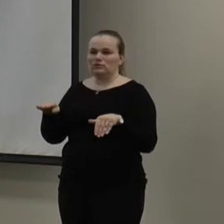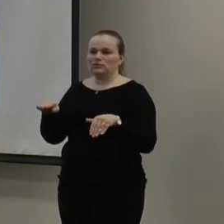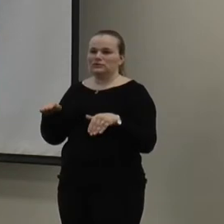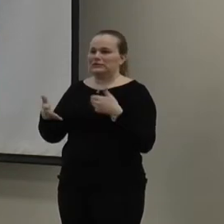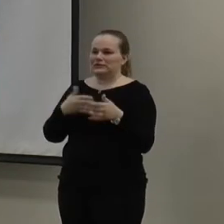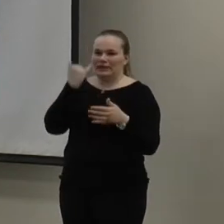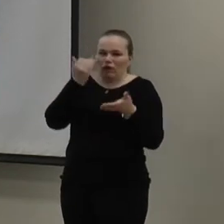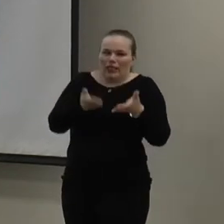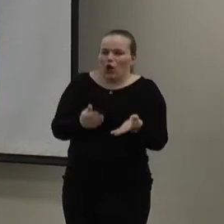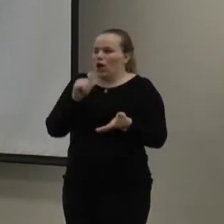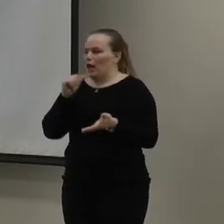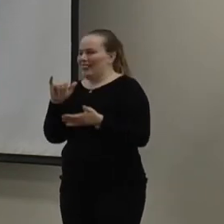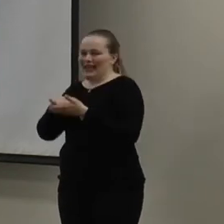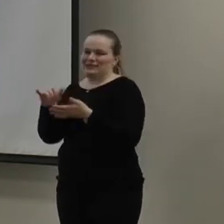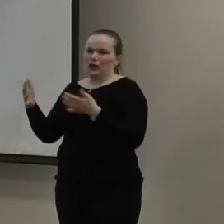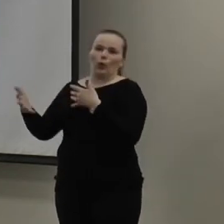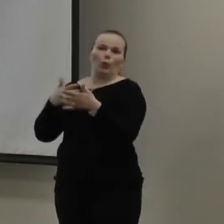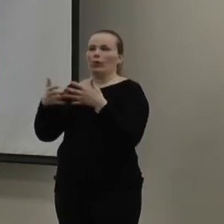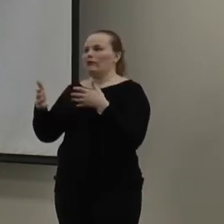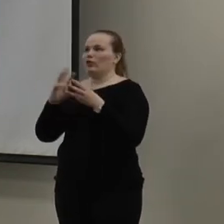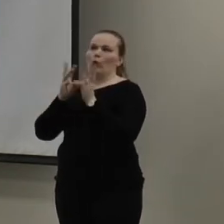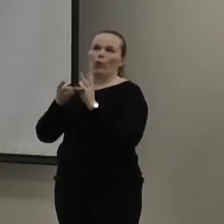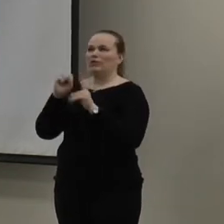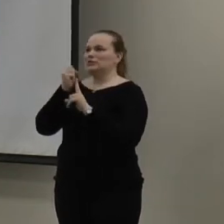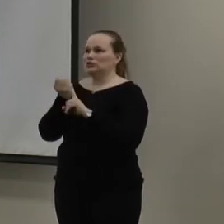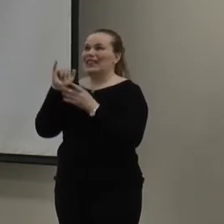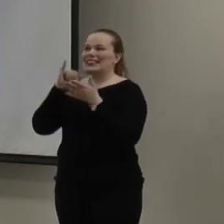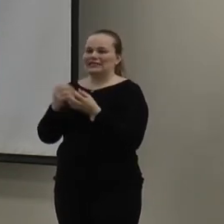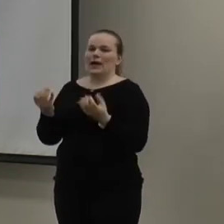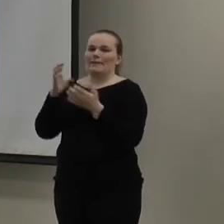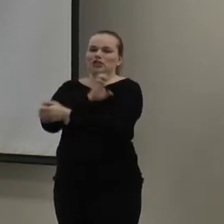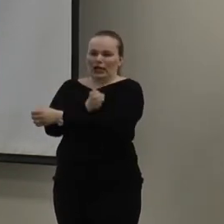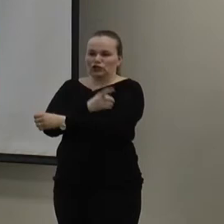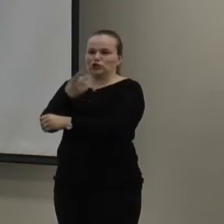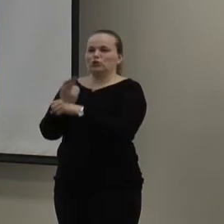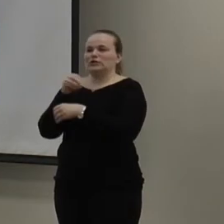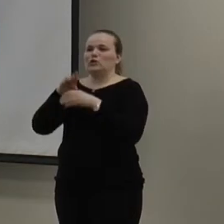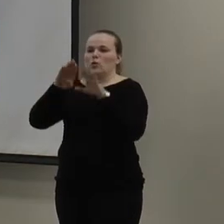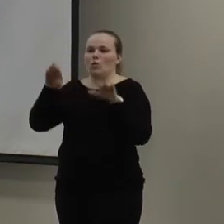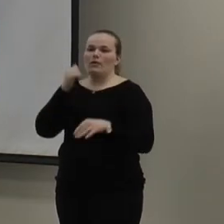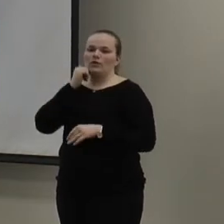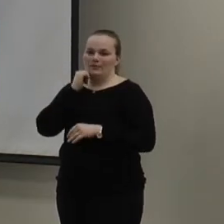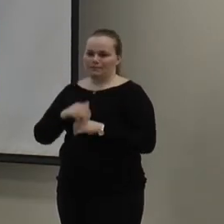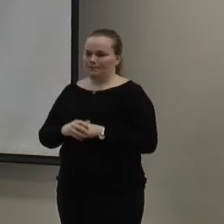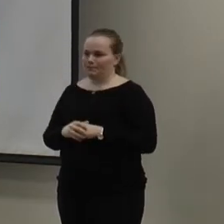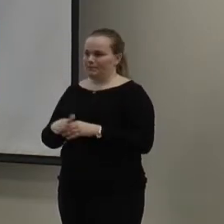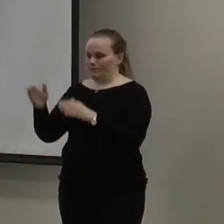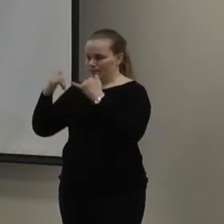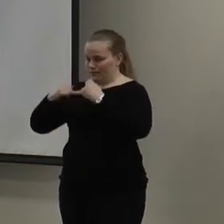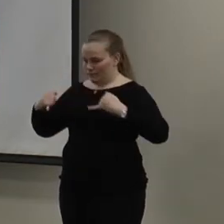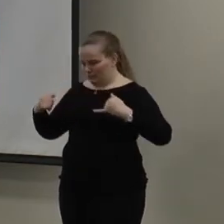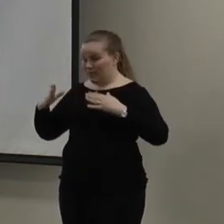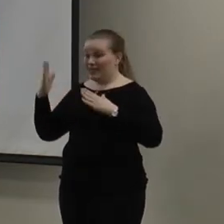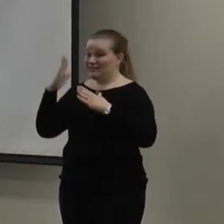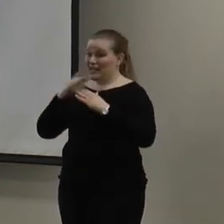you're there or not. It's kind of that, regardless of the weather, this is how much energy you consume in your home. But then you can see that we have that